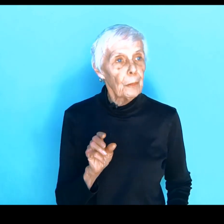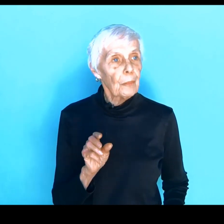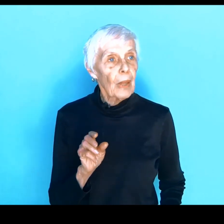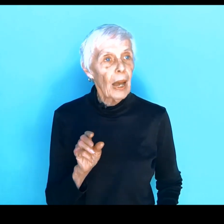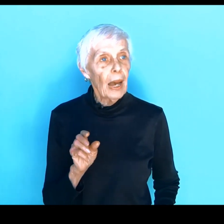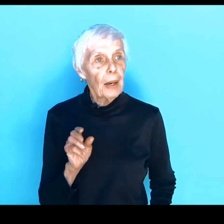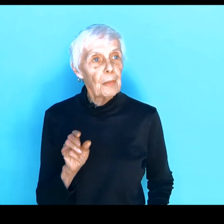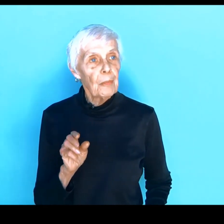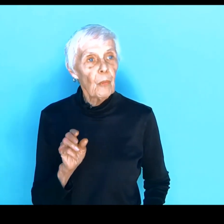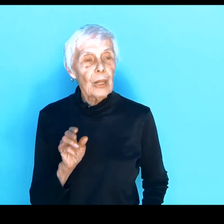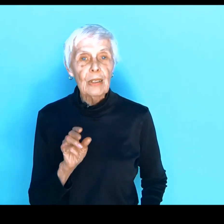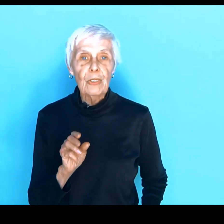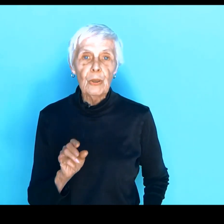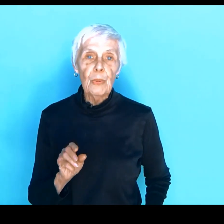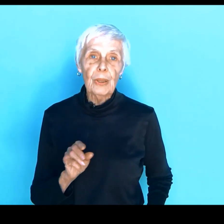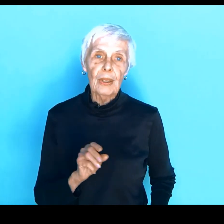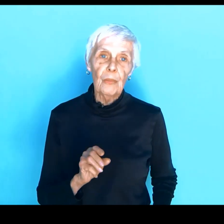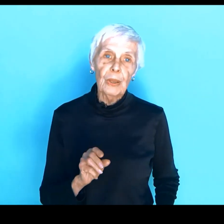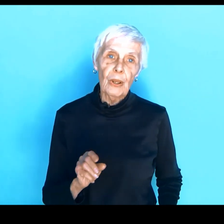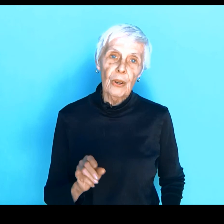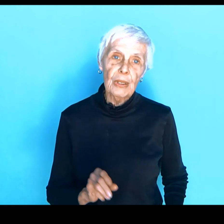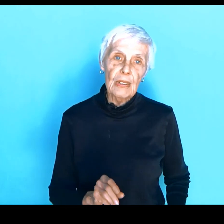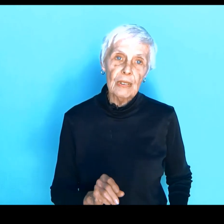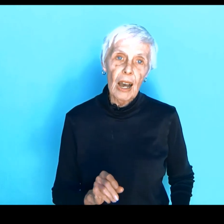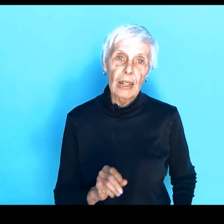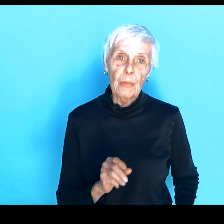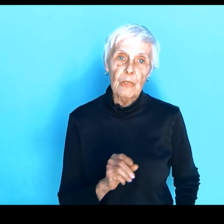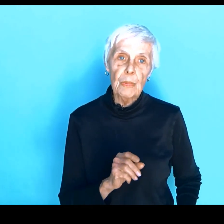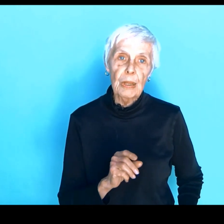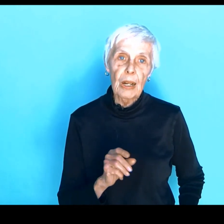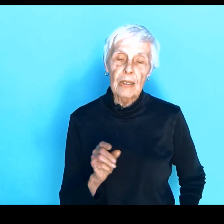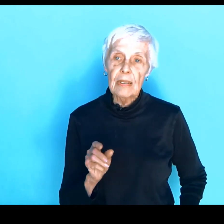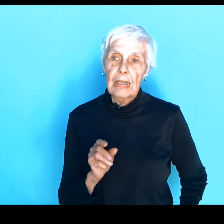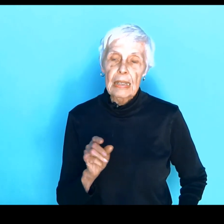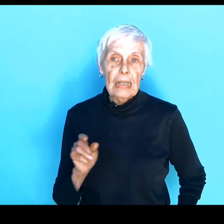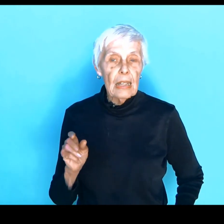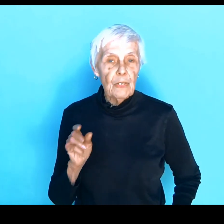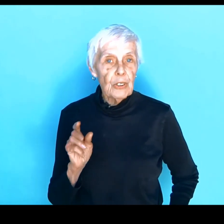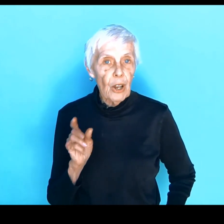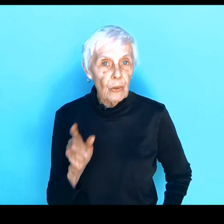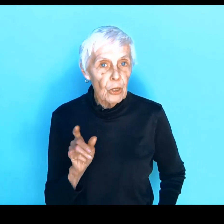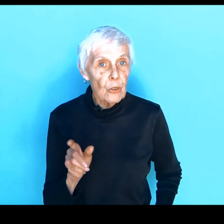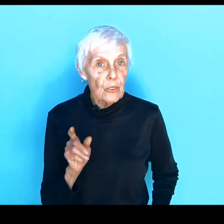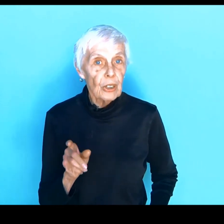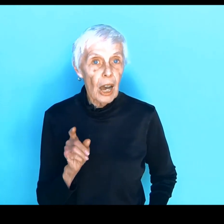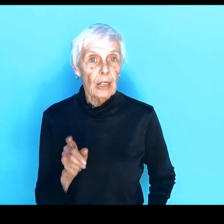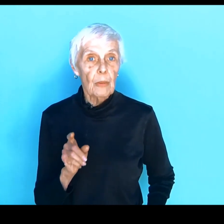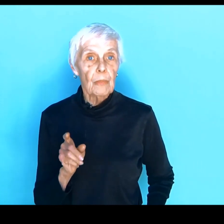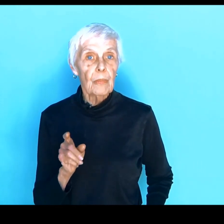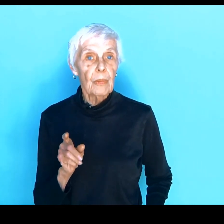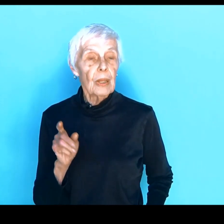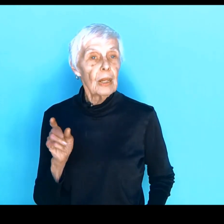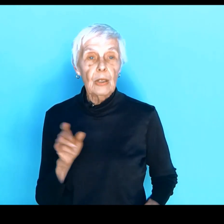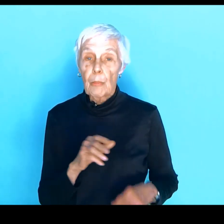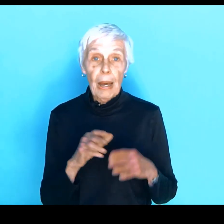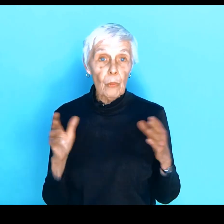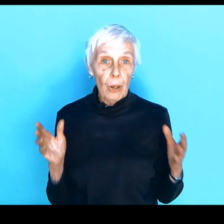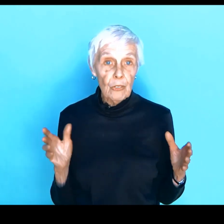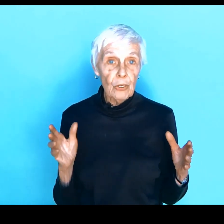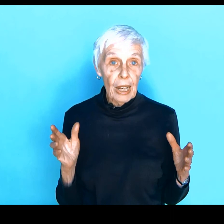Well, what do you do with all these condoms? Because if you don't use a condom, no matter what your